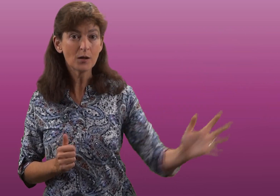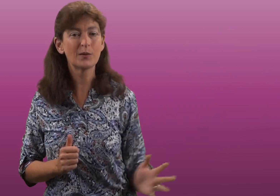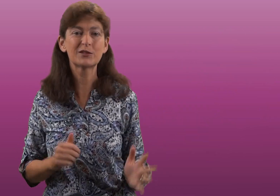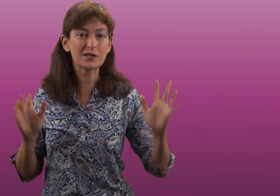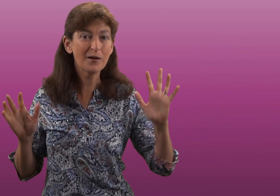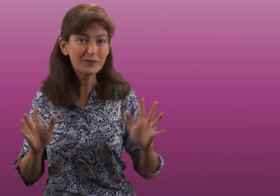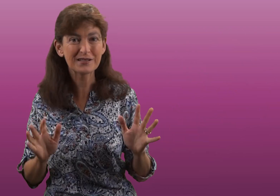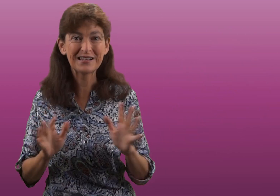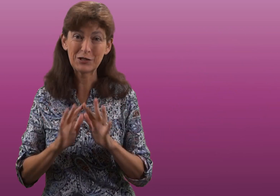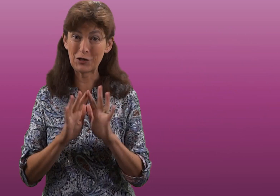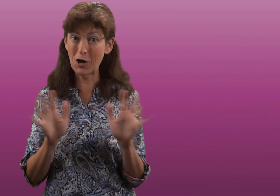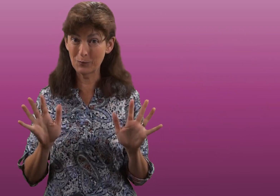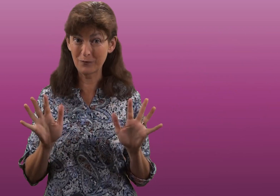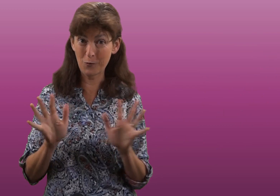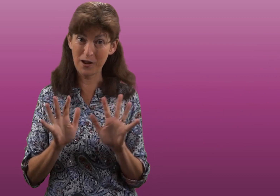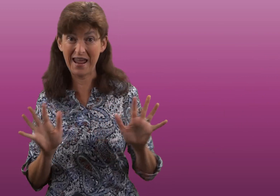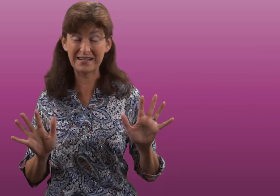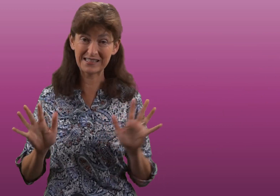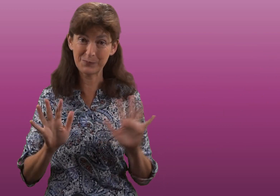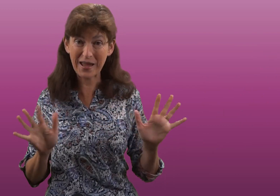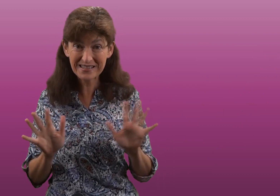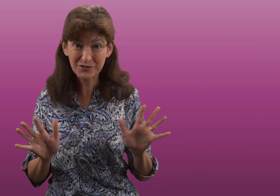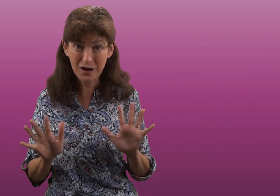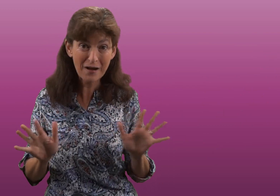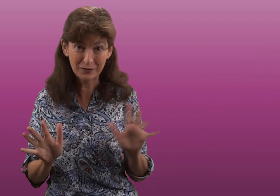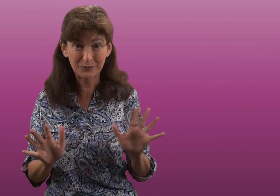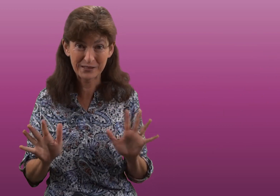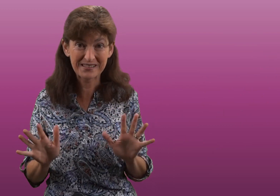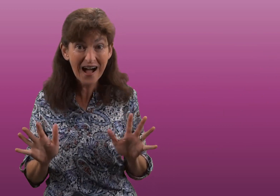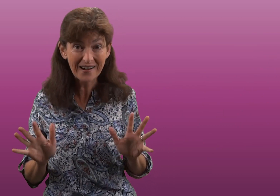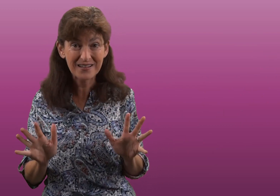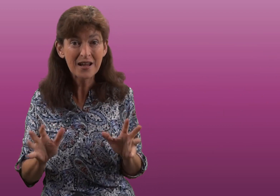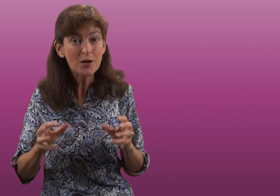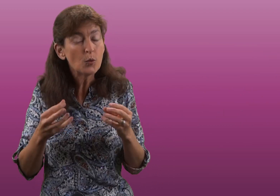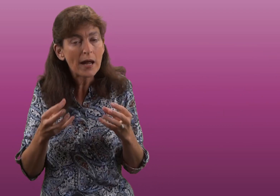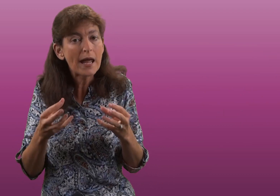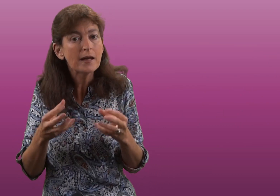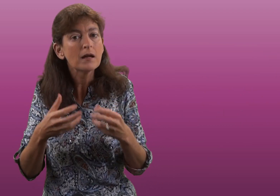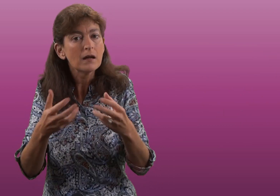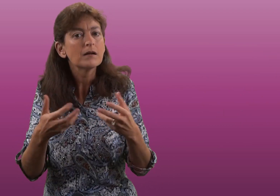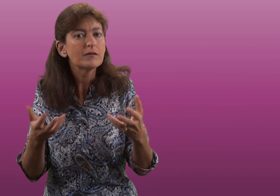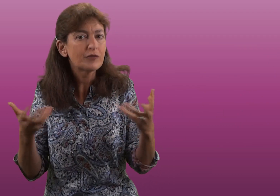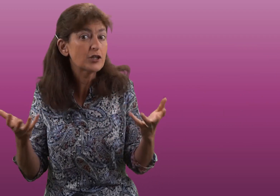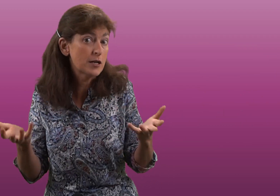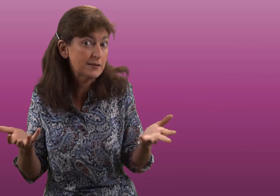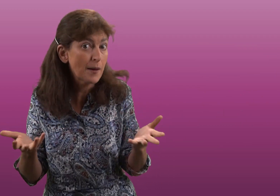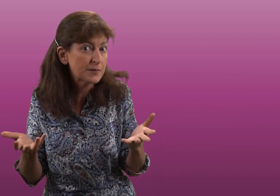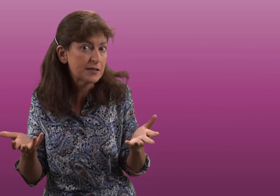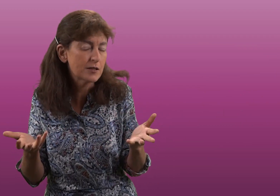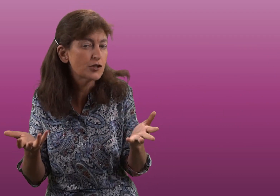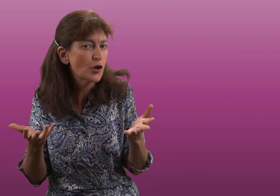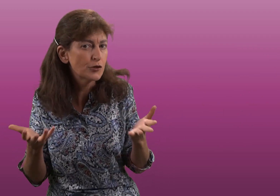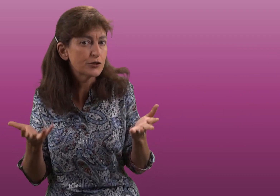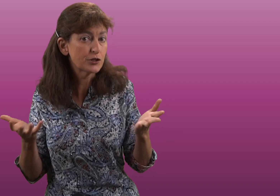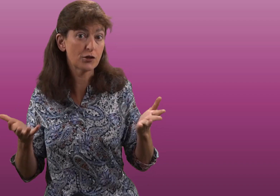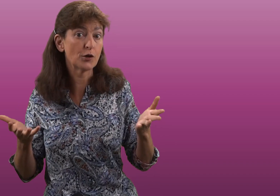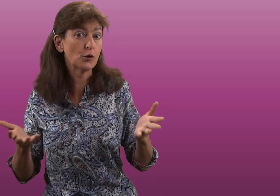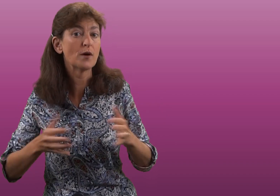which was obviously long before any space travel was done, where friction is absent and so Newton's third law